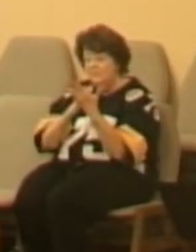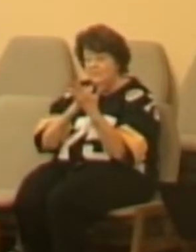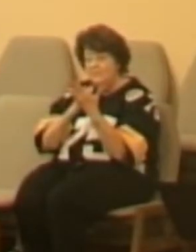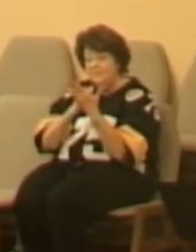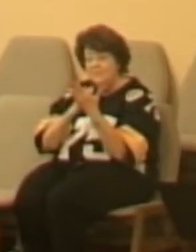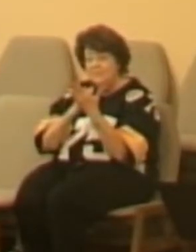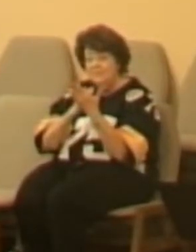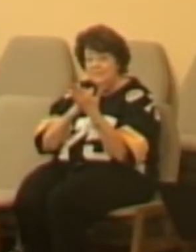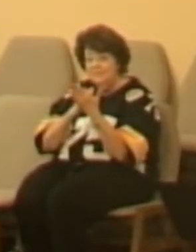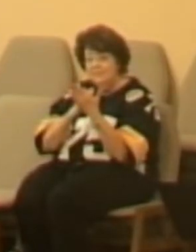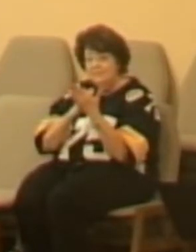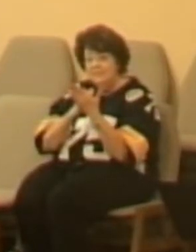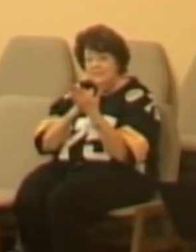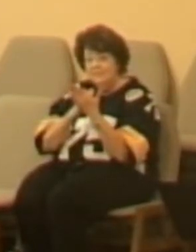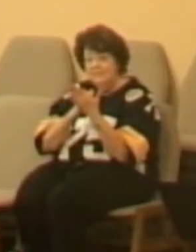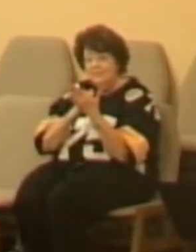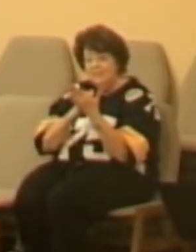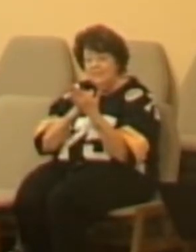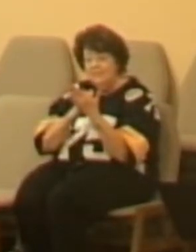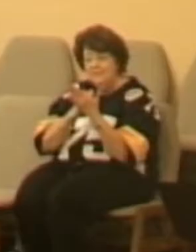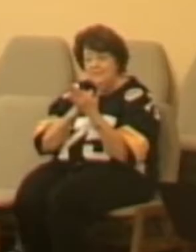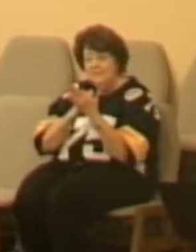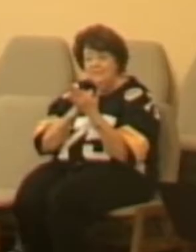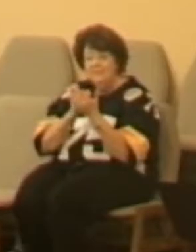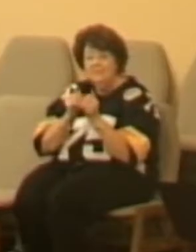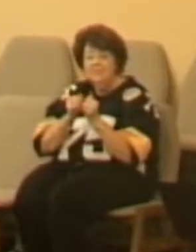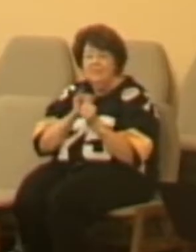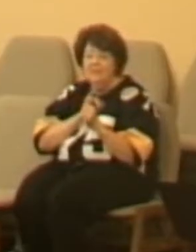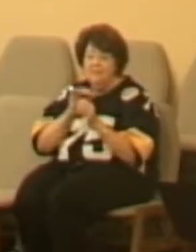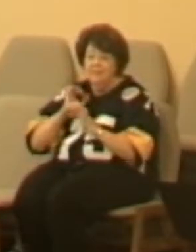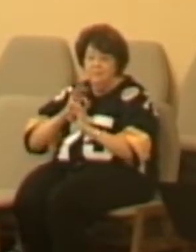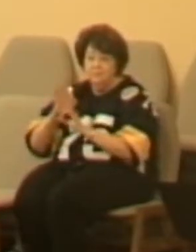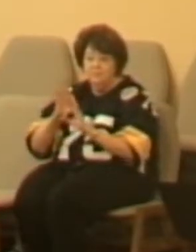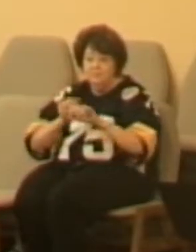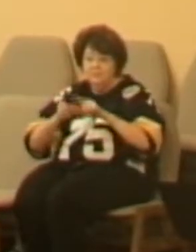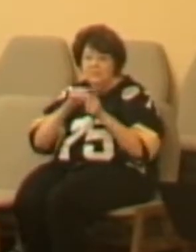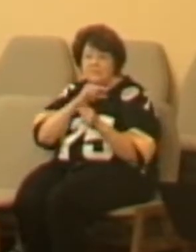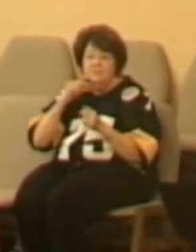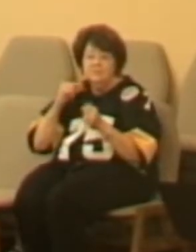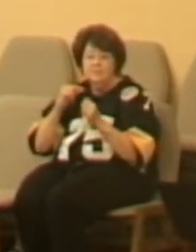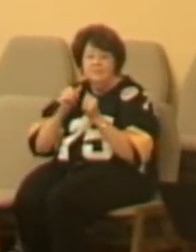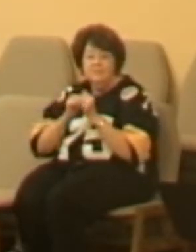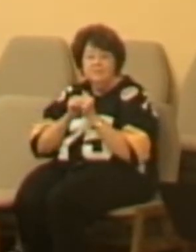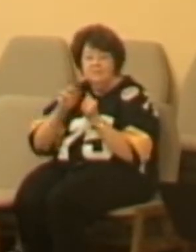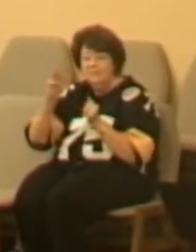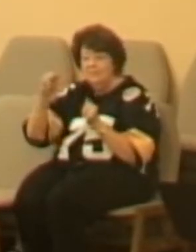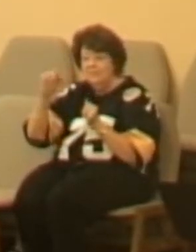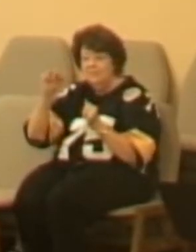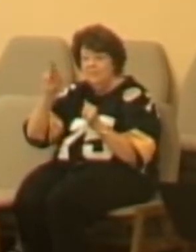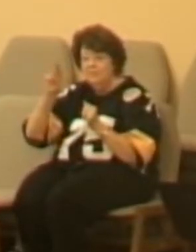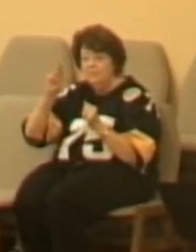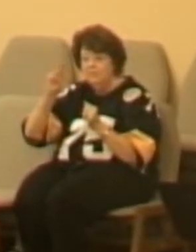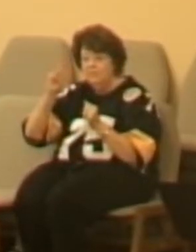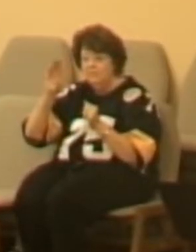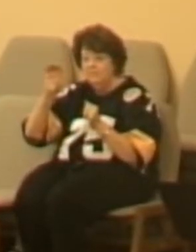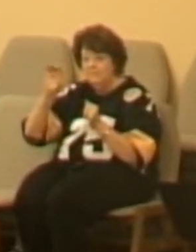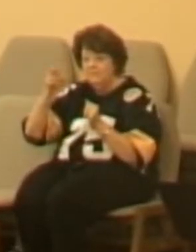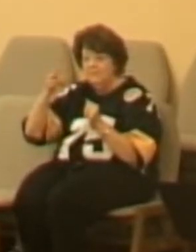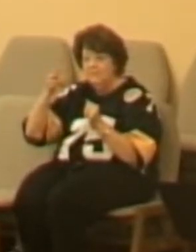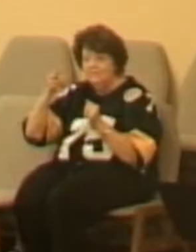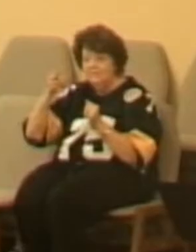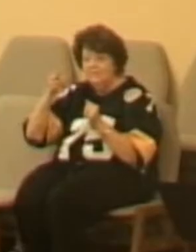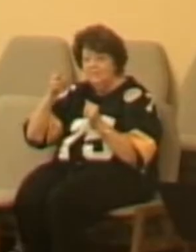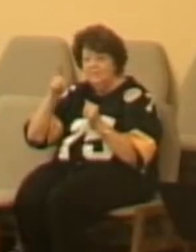first sermon that I preached as a pastor. November, March the 18th, 1984.